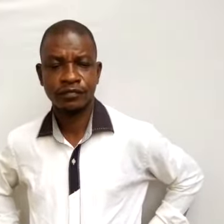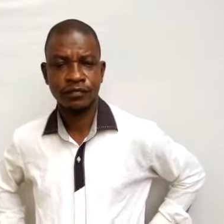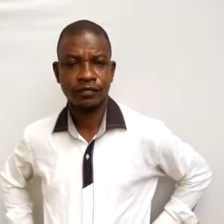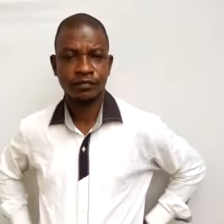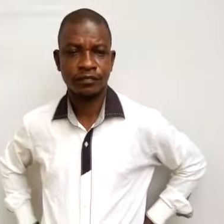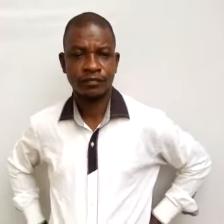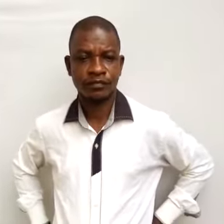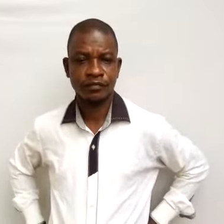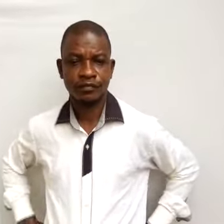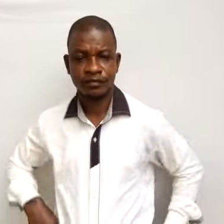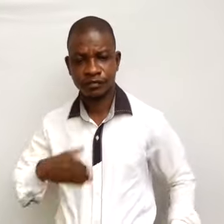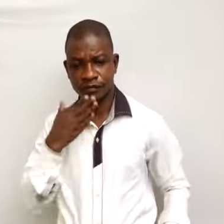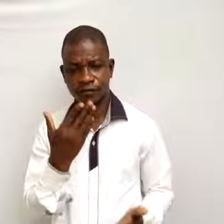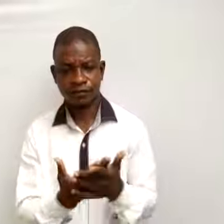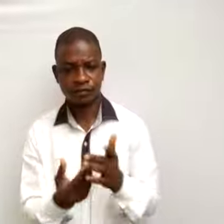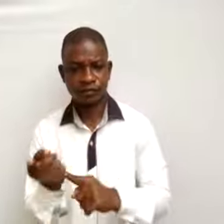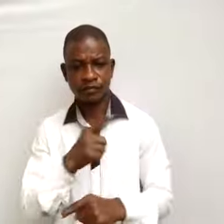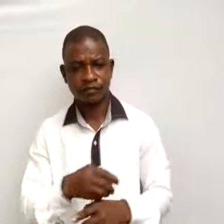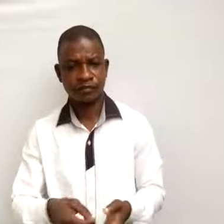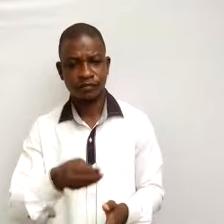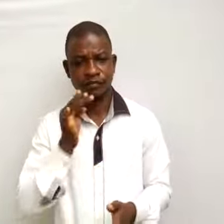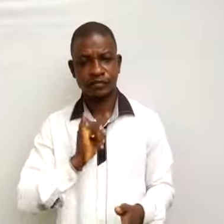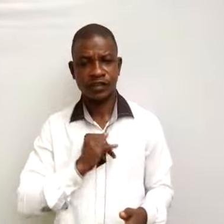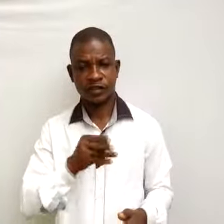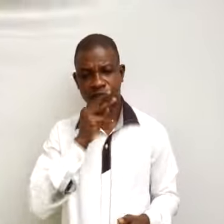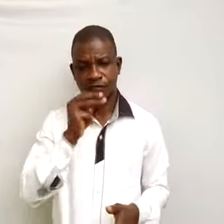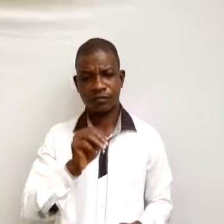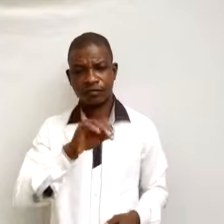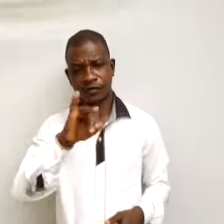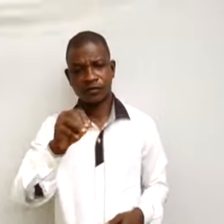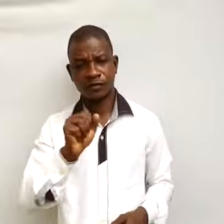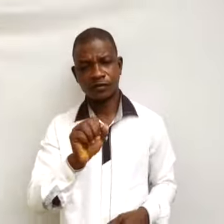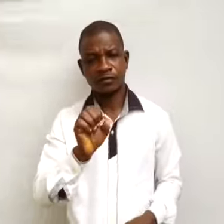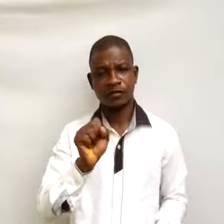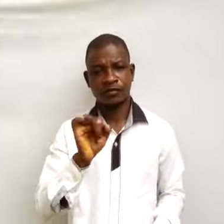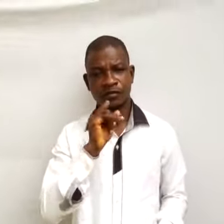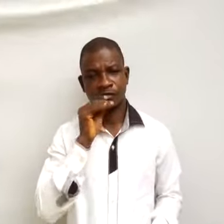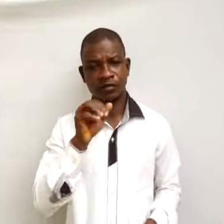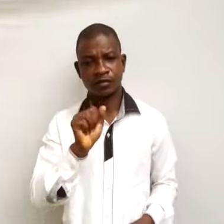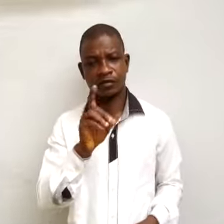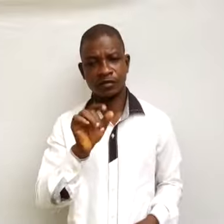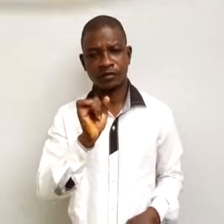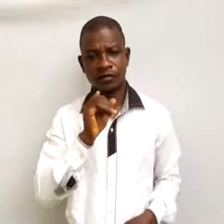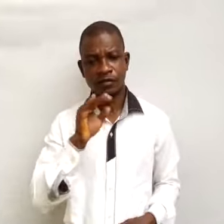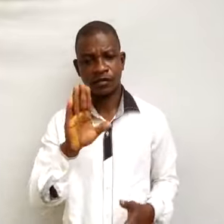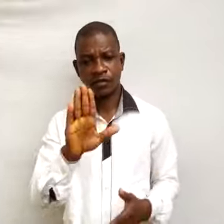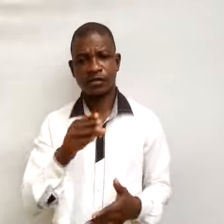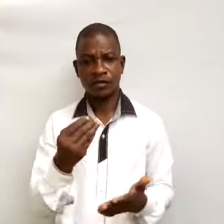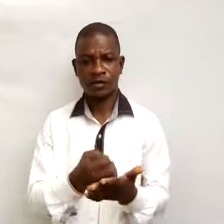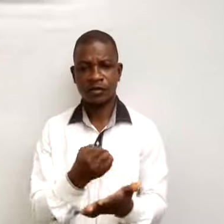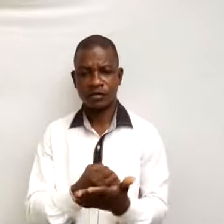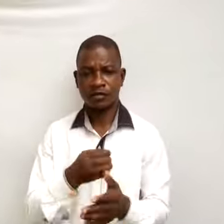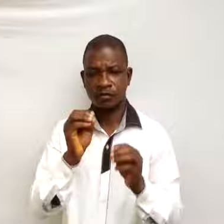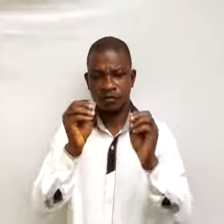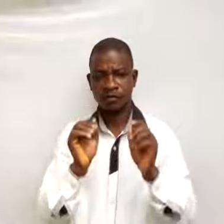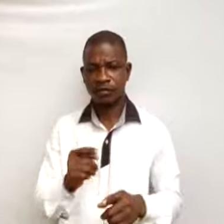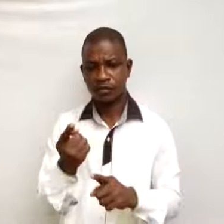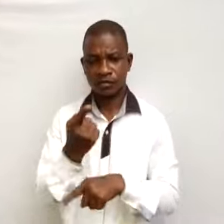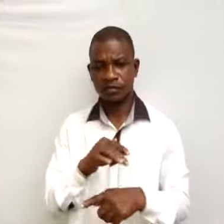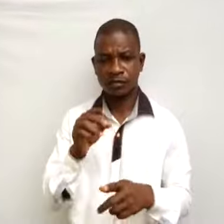Good day, I am Mrs. Jai Semiade Peju, your economics teacher. Today's topic is